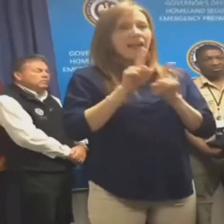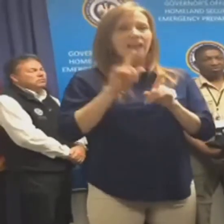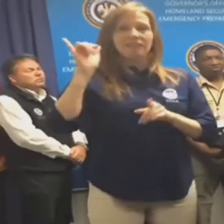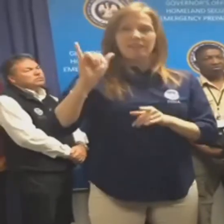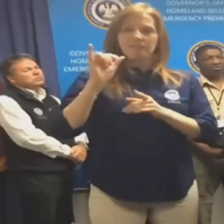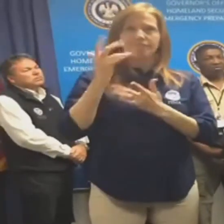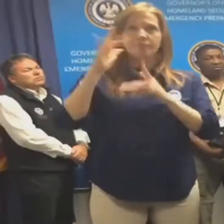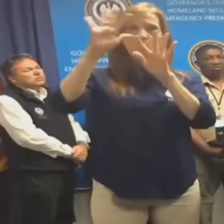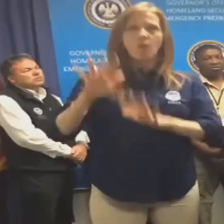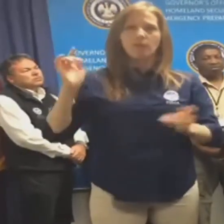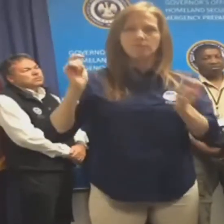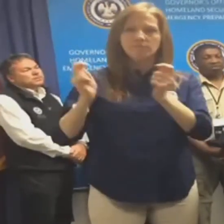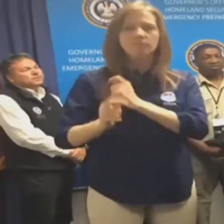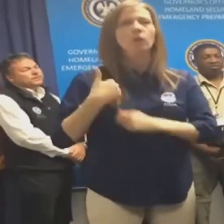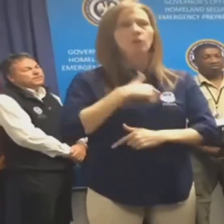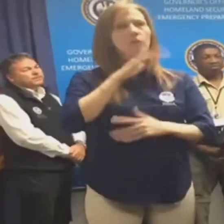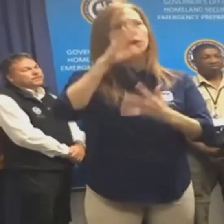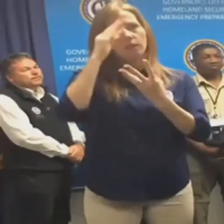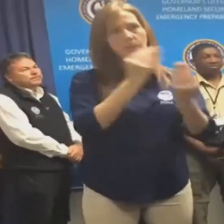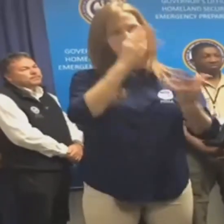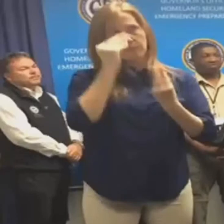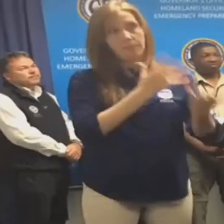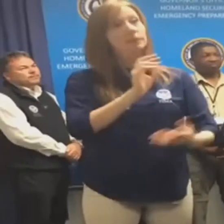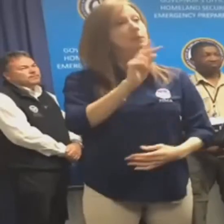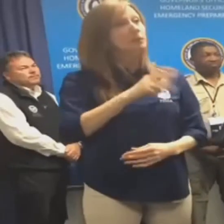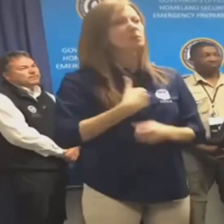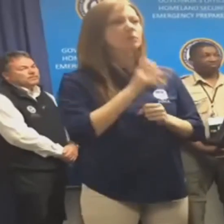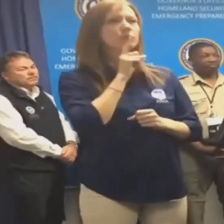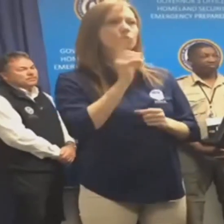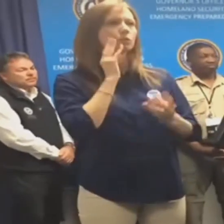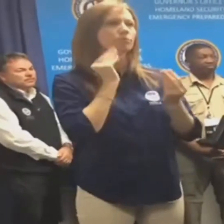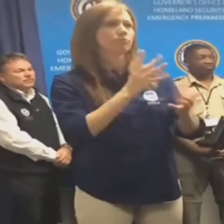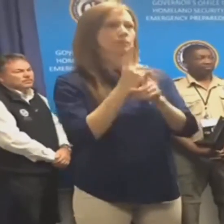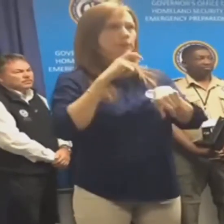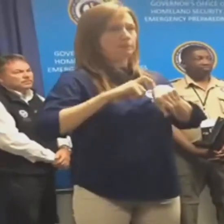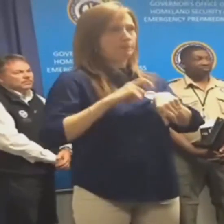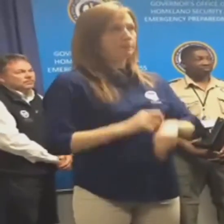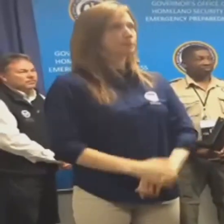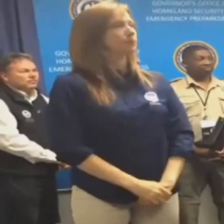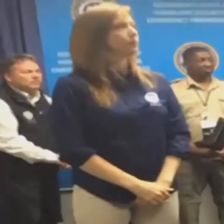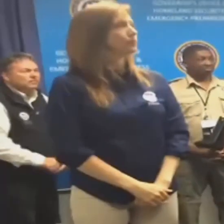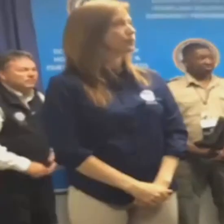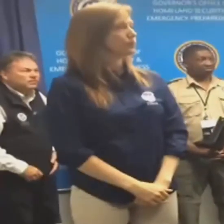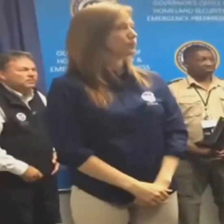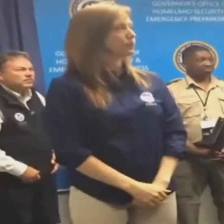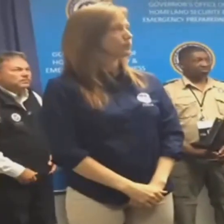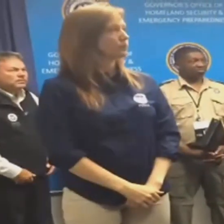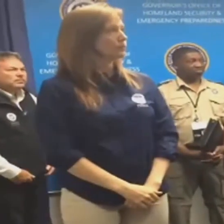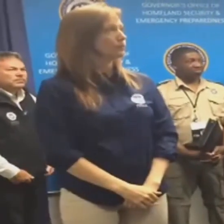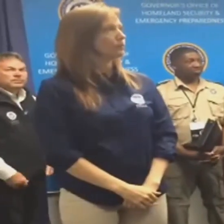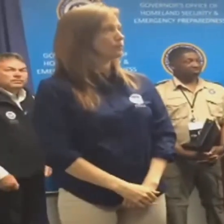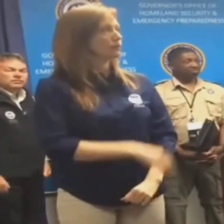Well, look, I want to thank you all for being here. As the situation warrants, there will be further updates, and we will make sure that we get that out to you in a timely